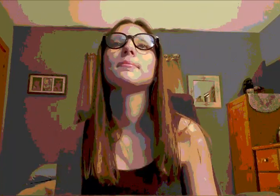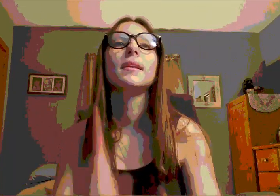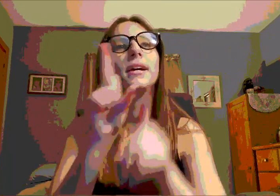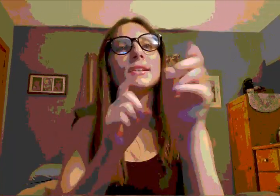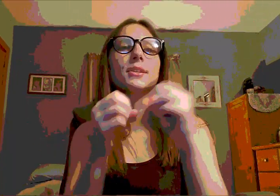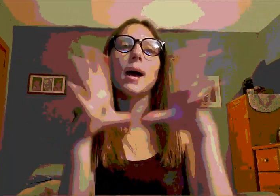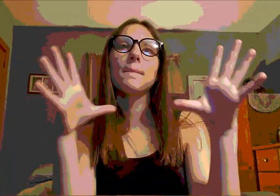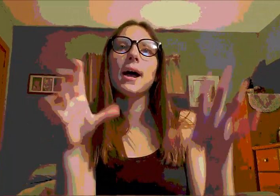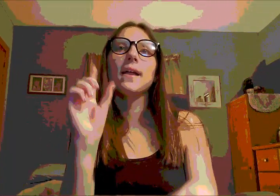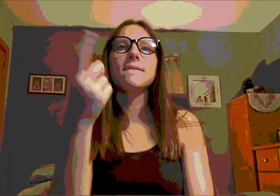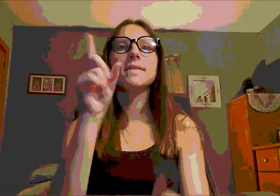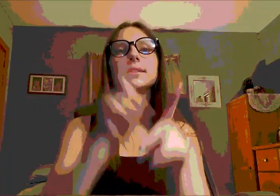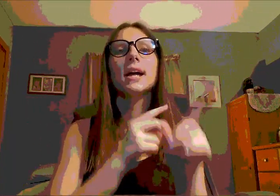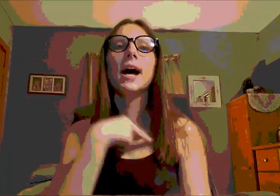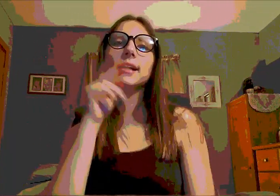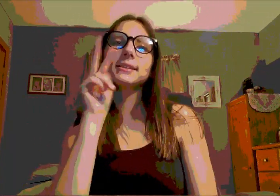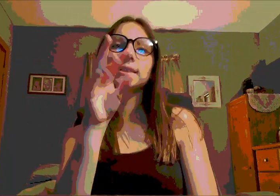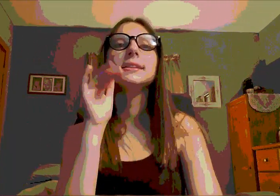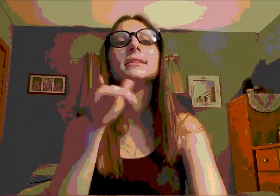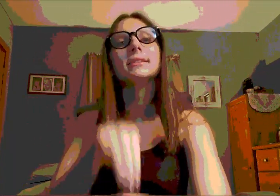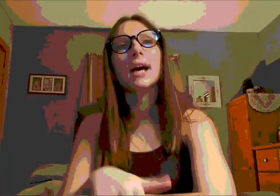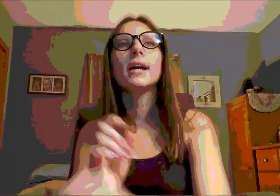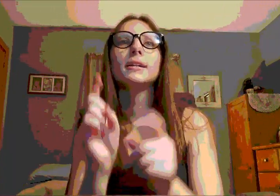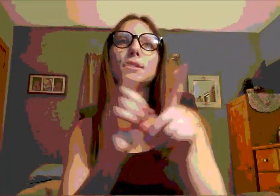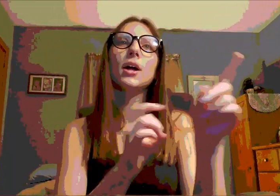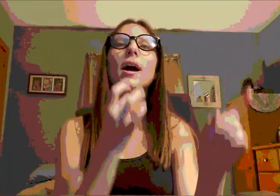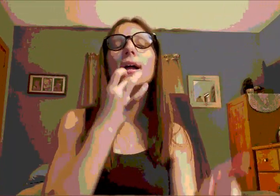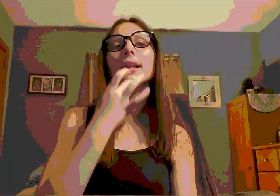Starlight, starlight, starlight, the star I see tonight Starlight,